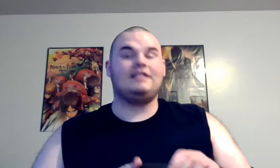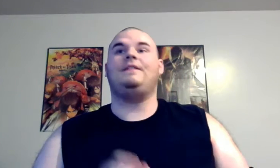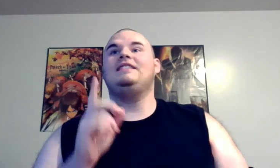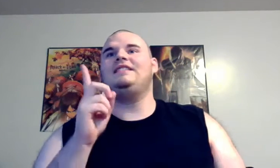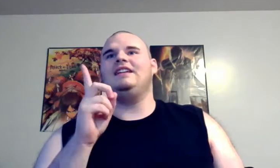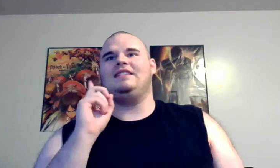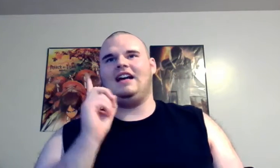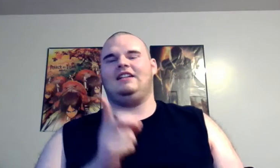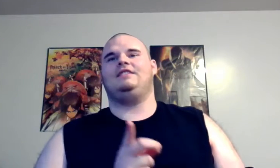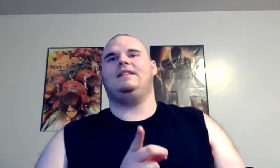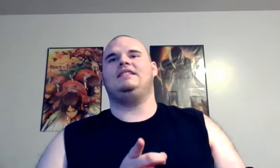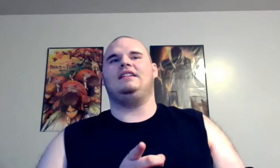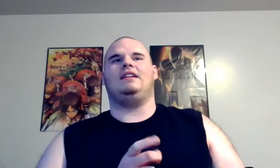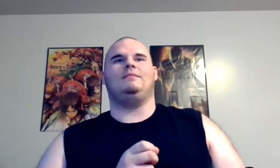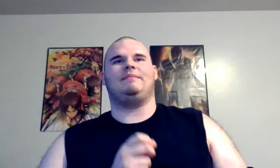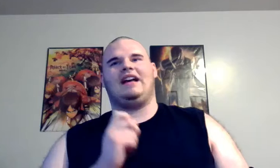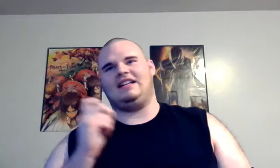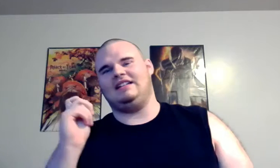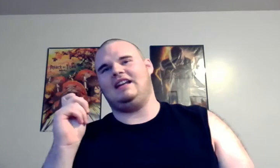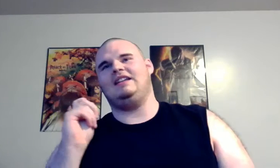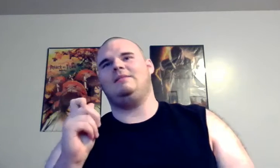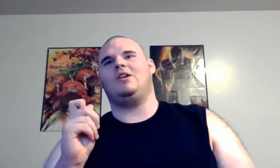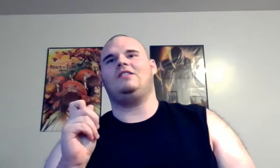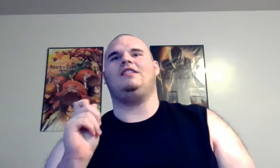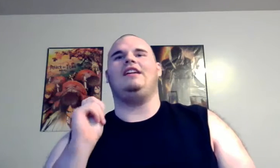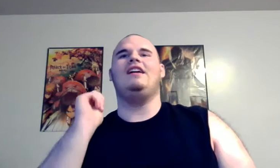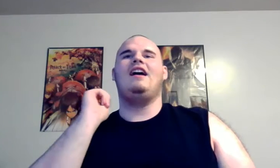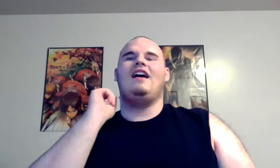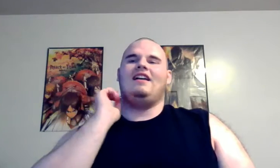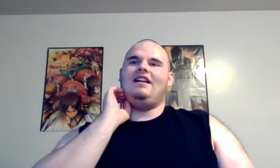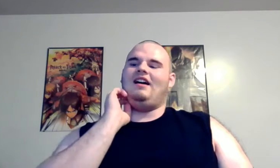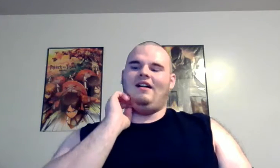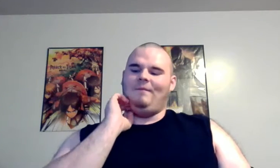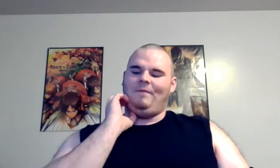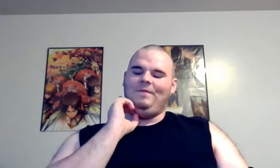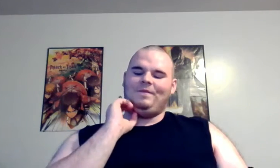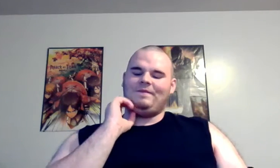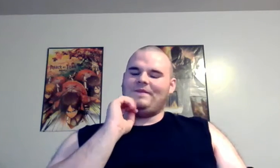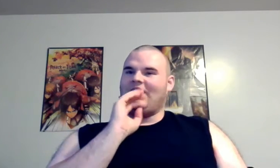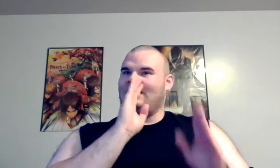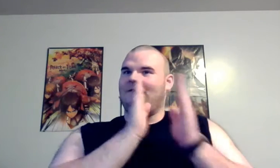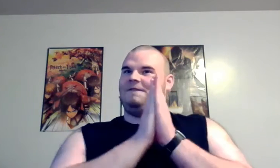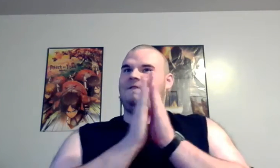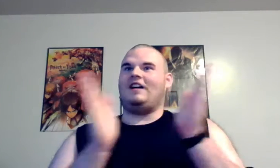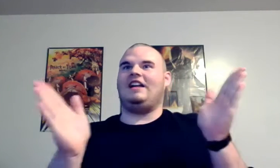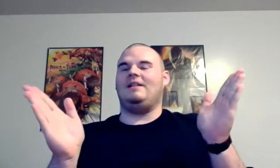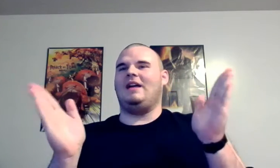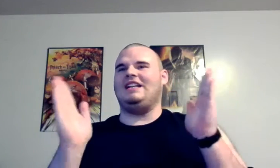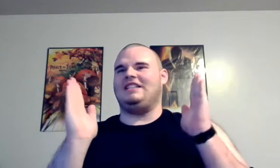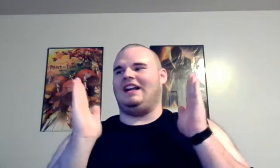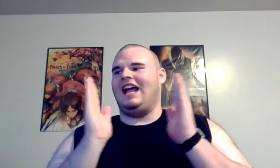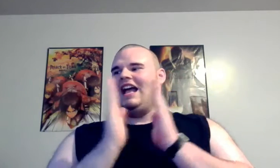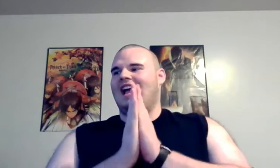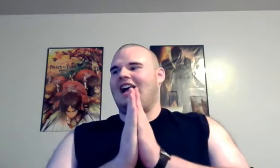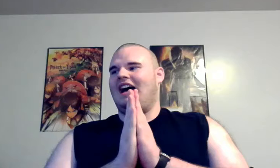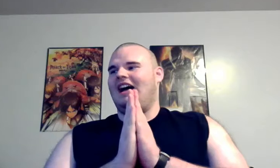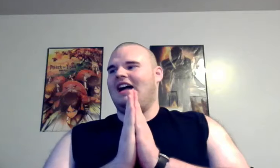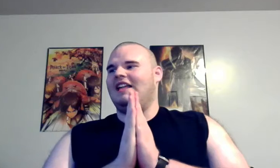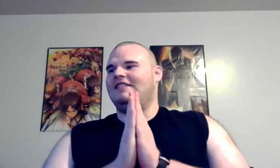vincent alex vincent comes back as andy barkley um fucking amazing uh the